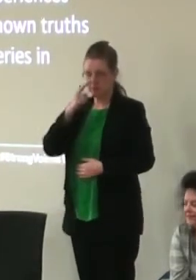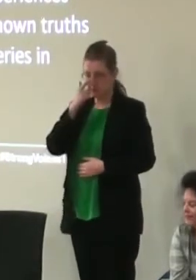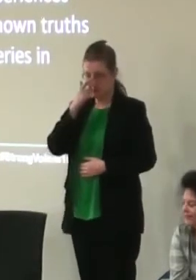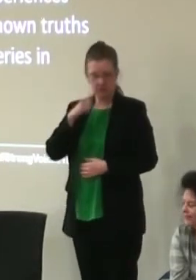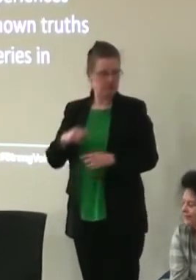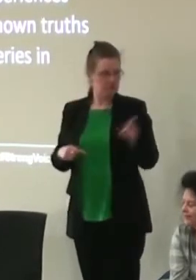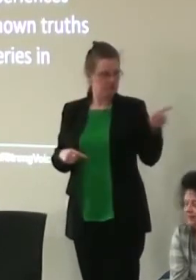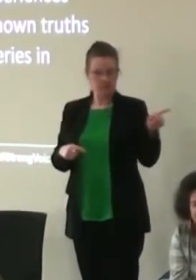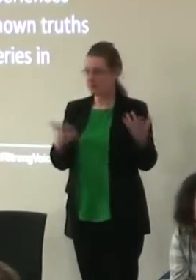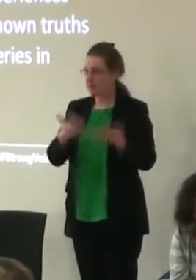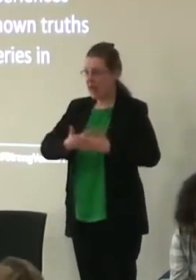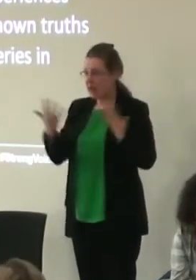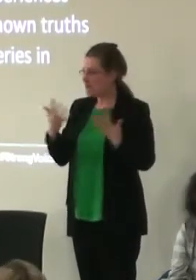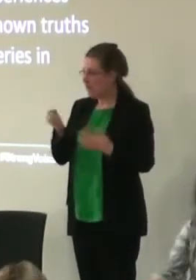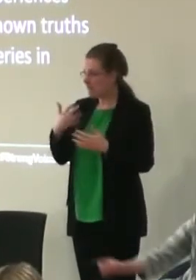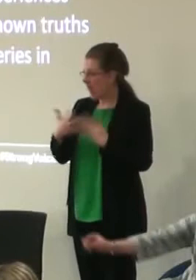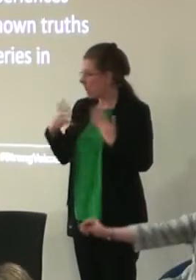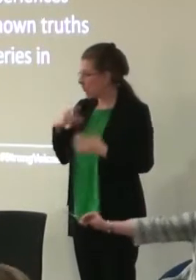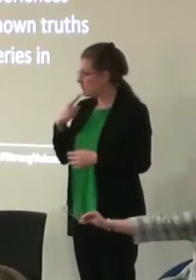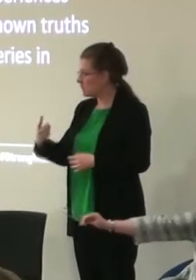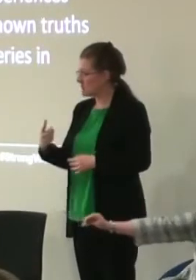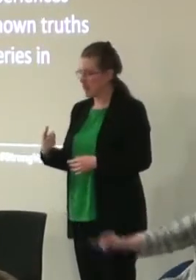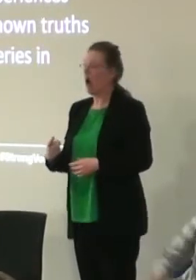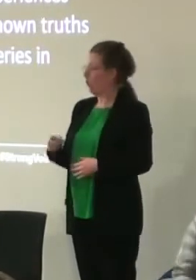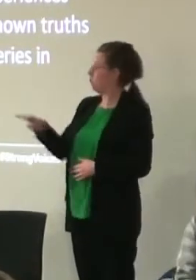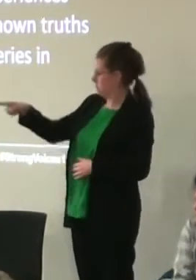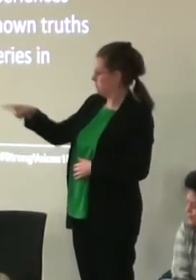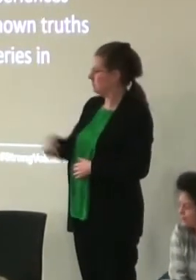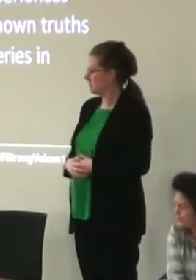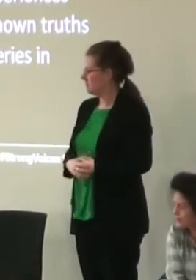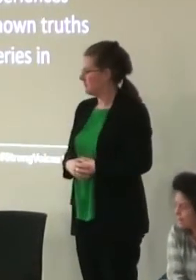Does anybody have anything else to say? a live, oh, right, okay.